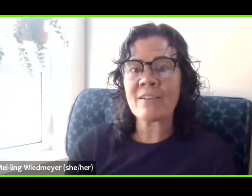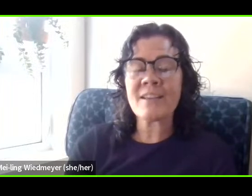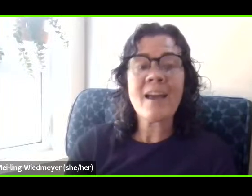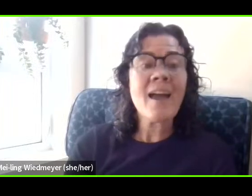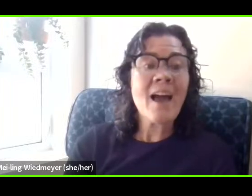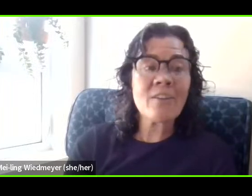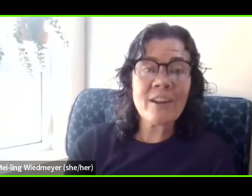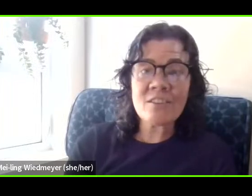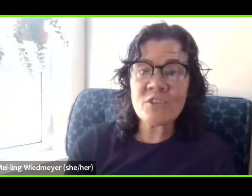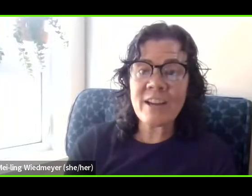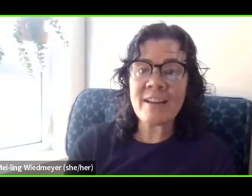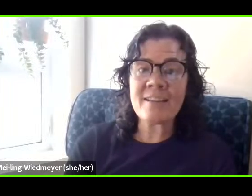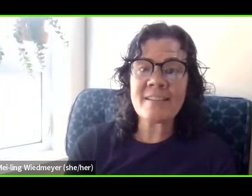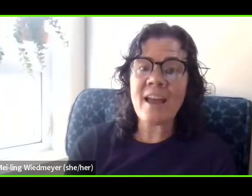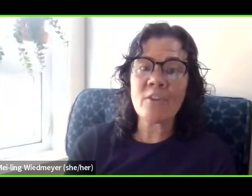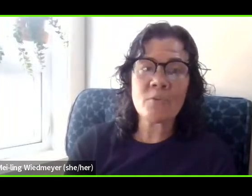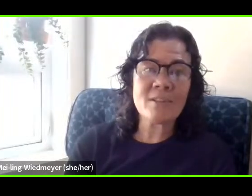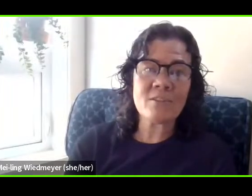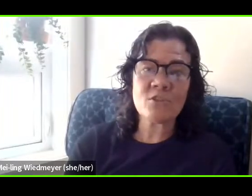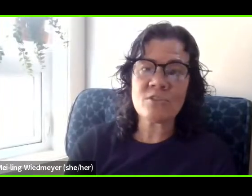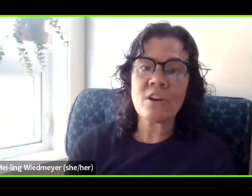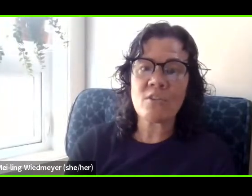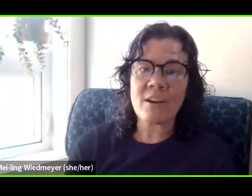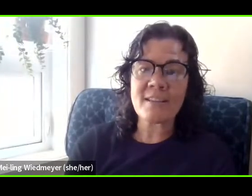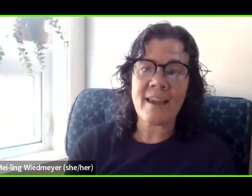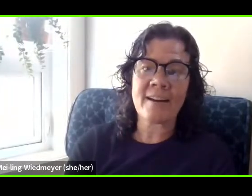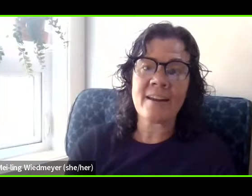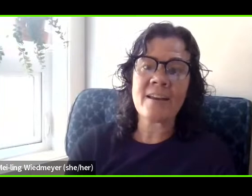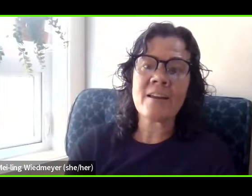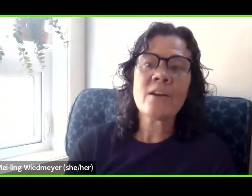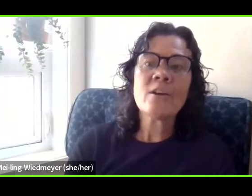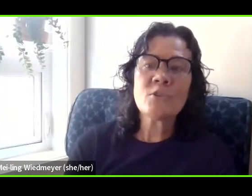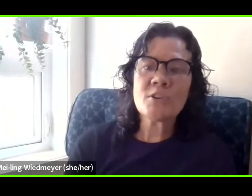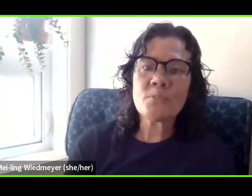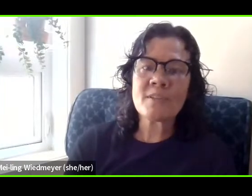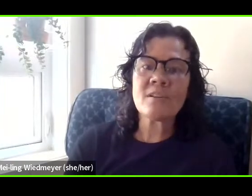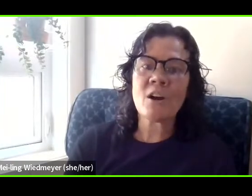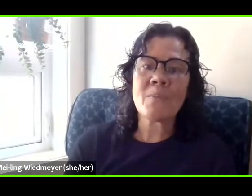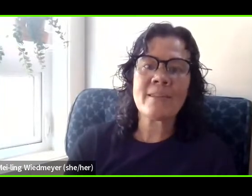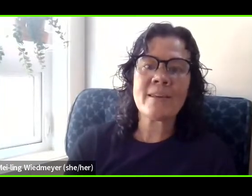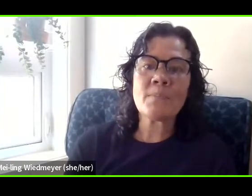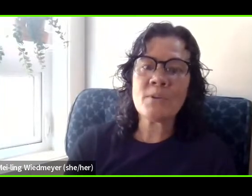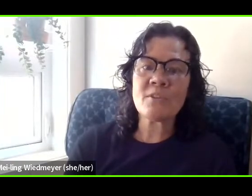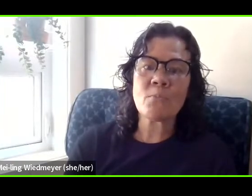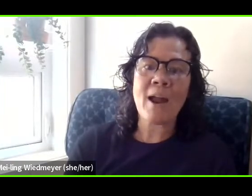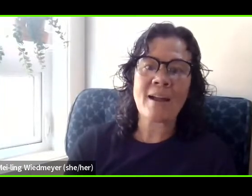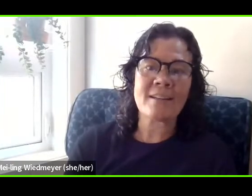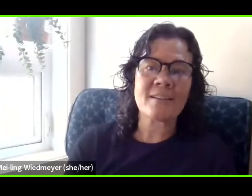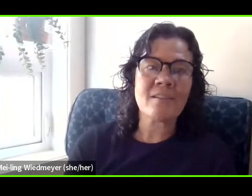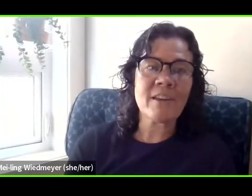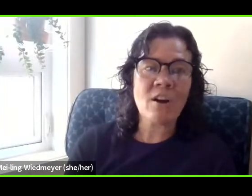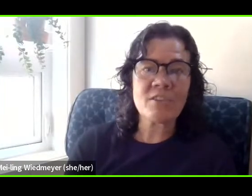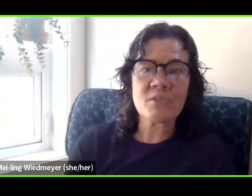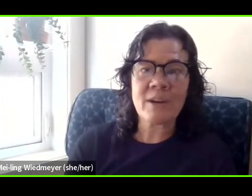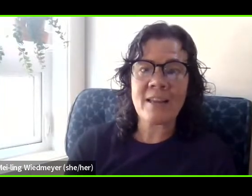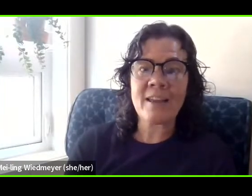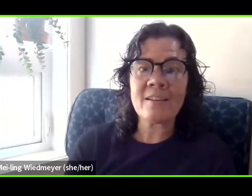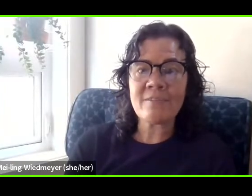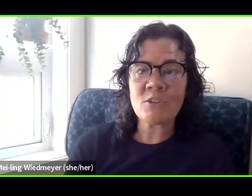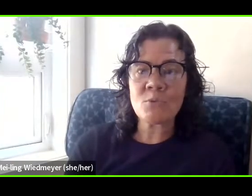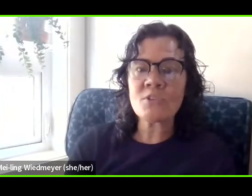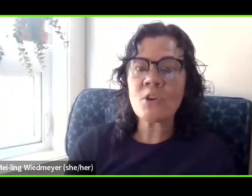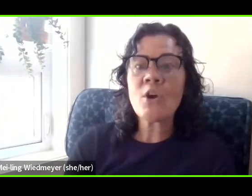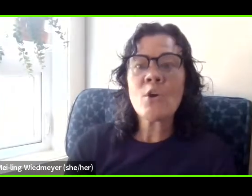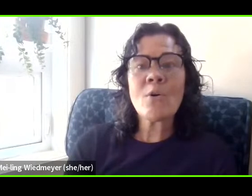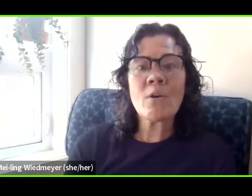providers, healthcare trainees, and health researchers across Canada to express alarm at the abusive practice of incarcerating